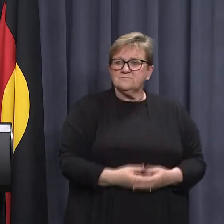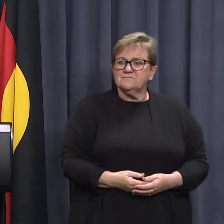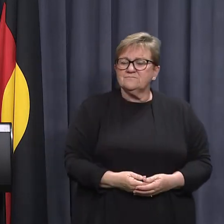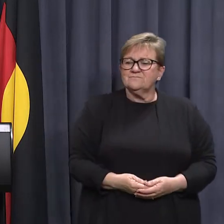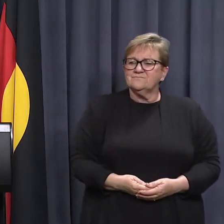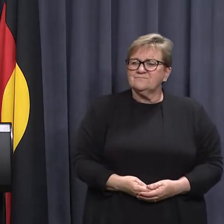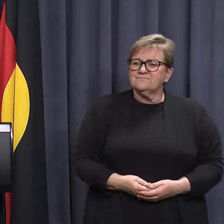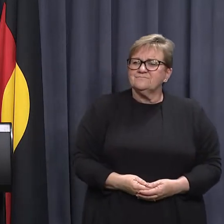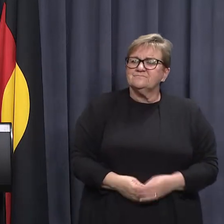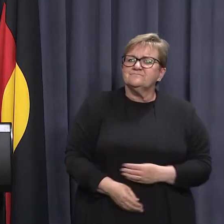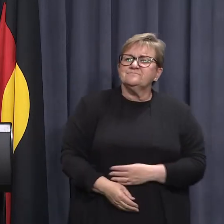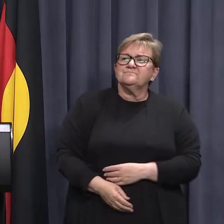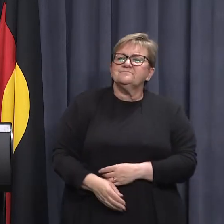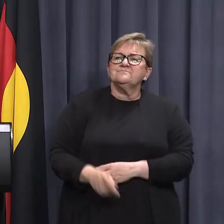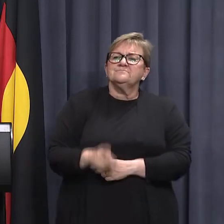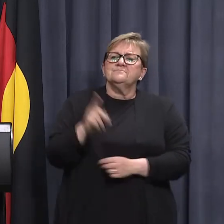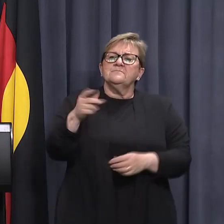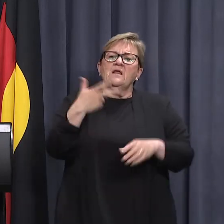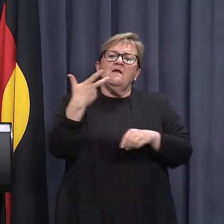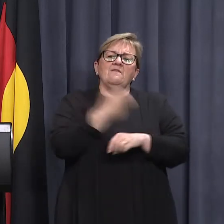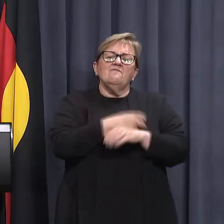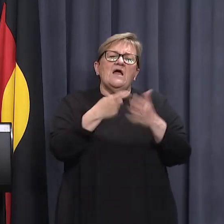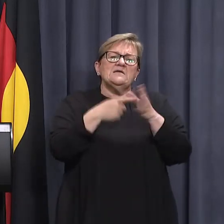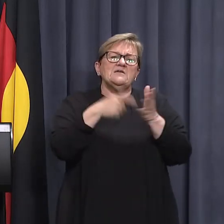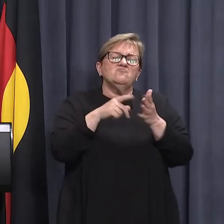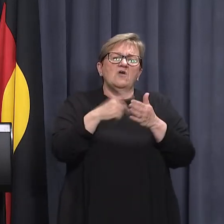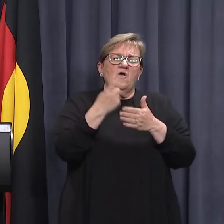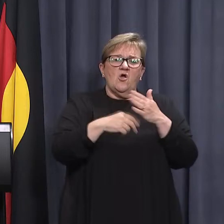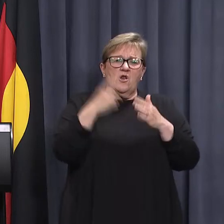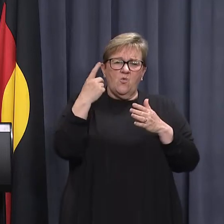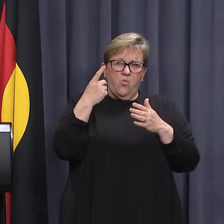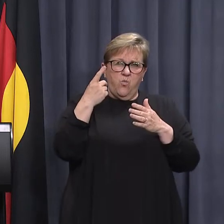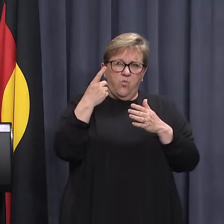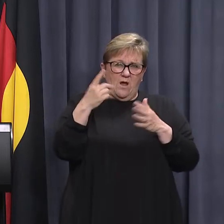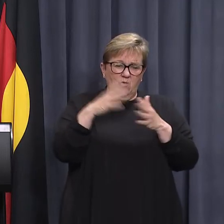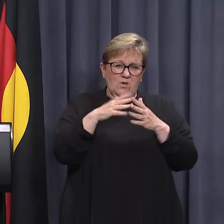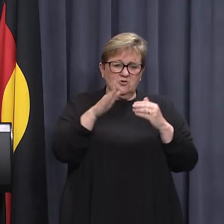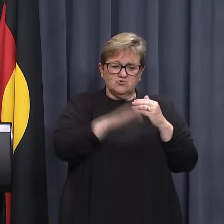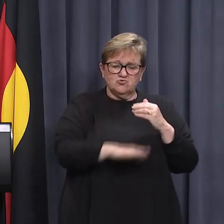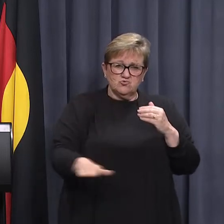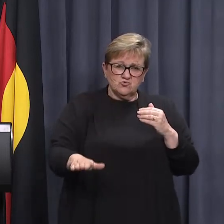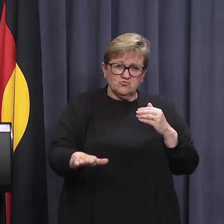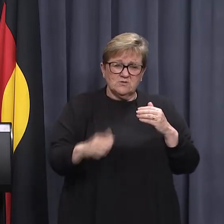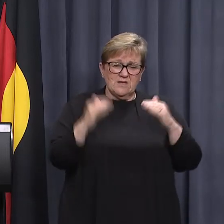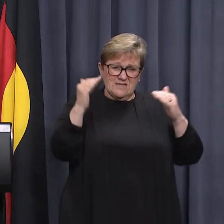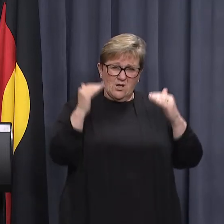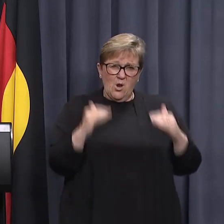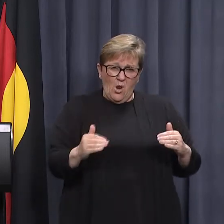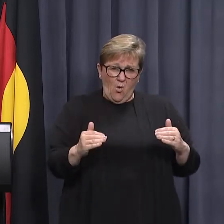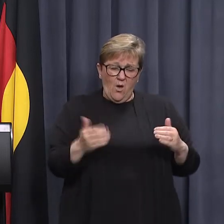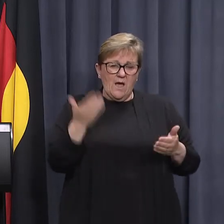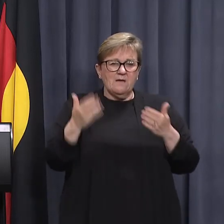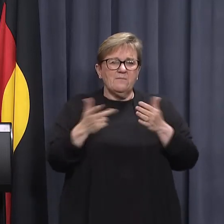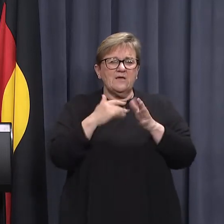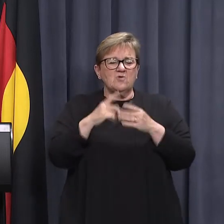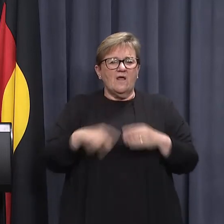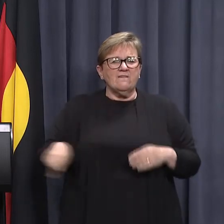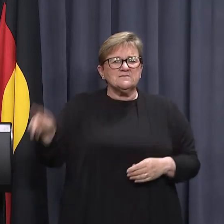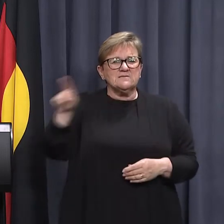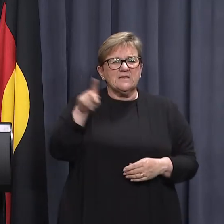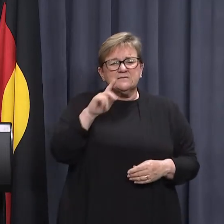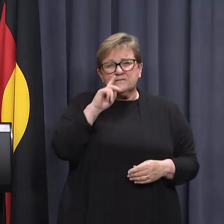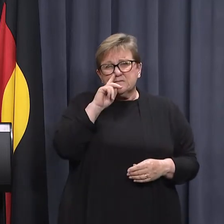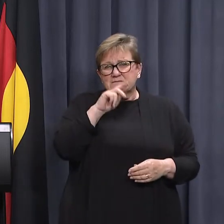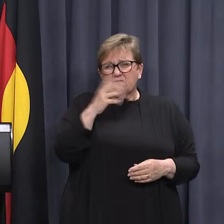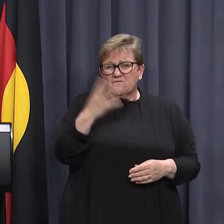the vaccination rates you were just talking about, granted, it's only been a week, but the paediatric vaccination rate in WA is much lower than other states. think it's about